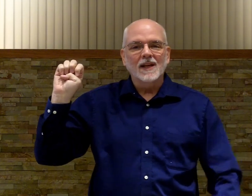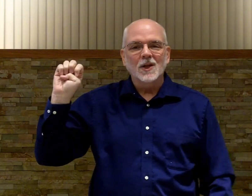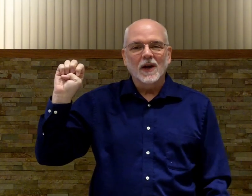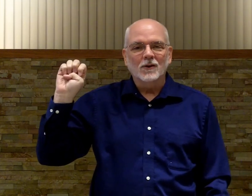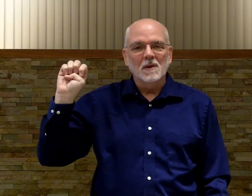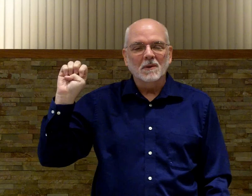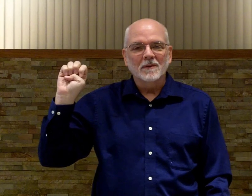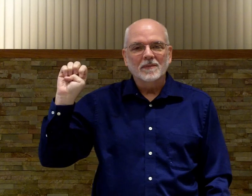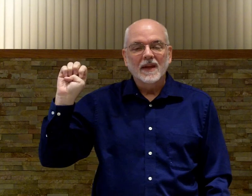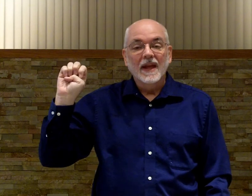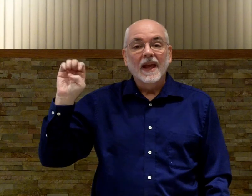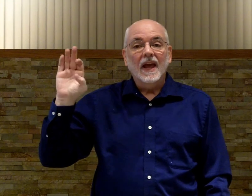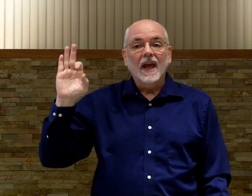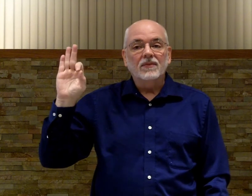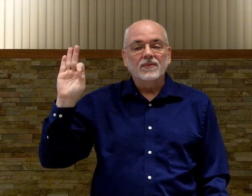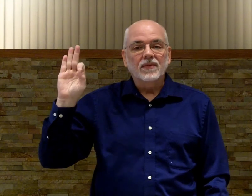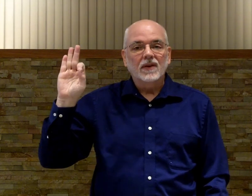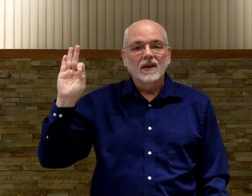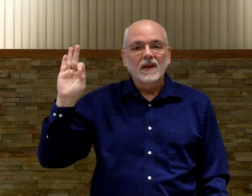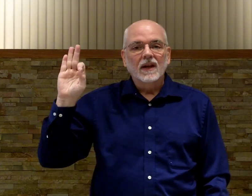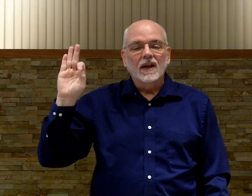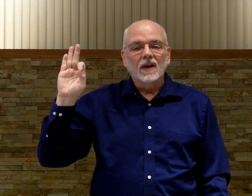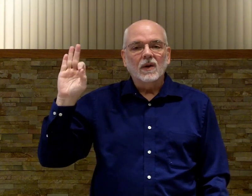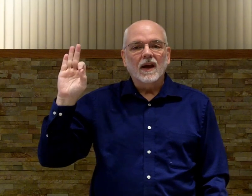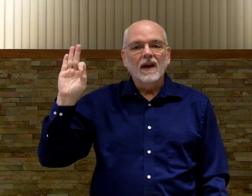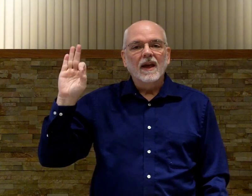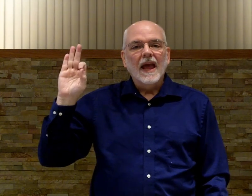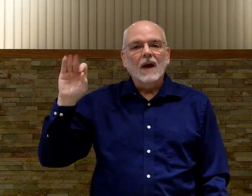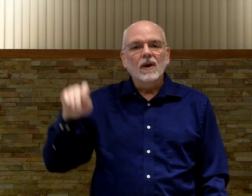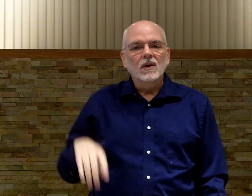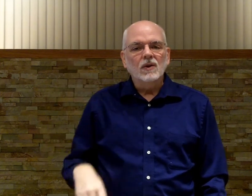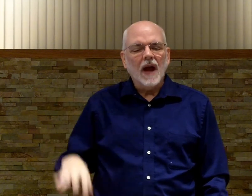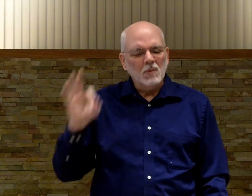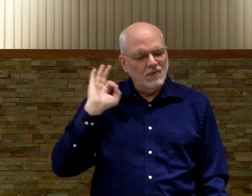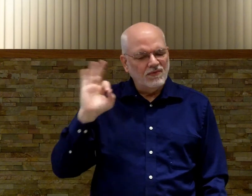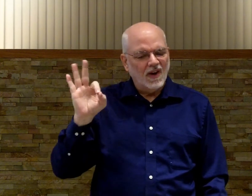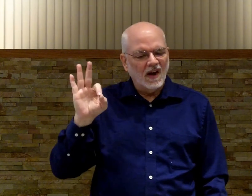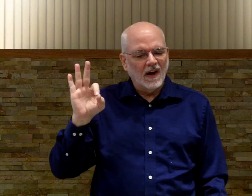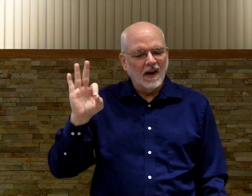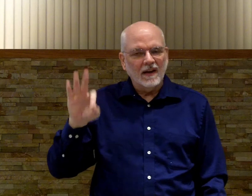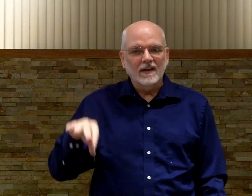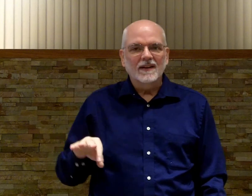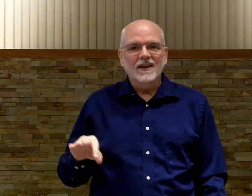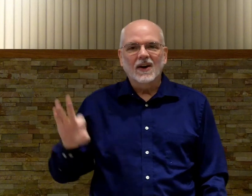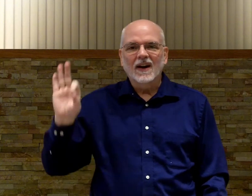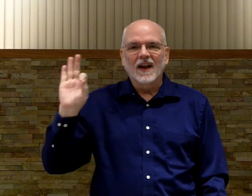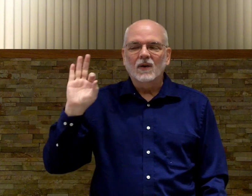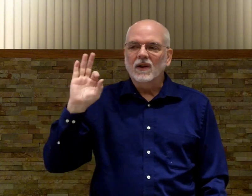easy way to remember. F. Okay? How are you doing? I'm doing fine. All right? I don't know whether